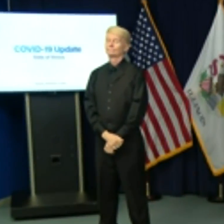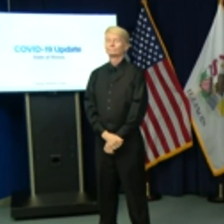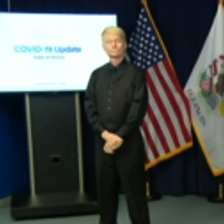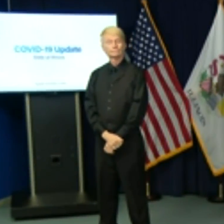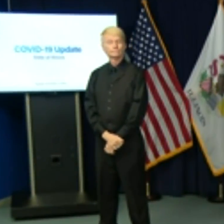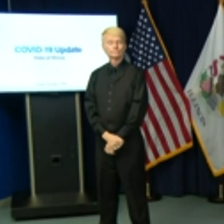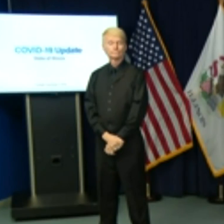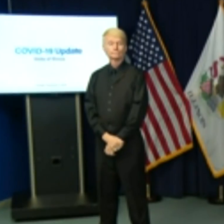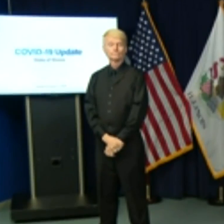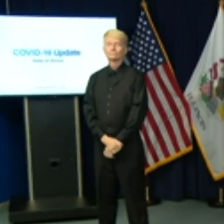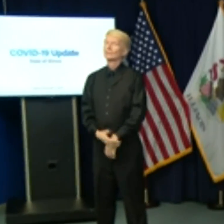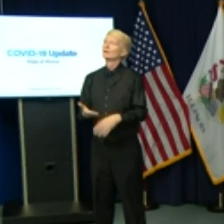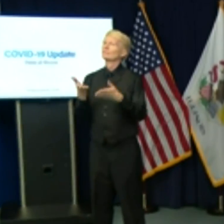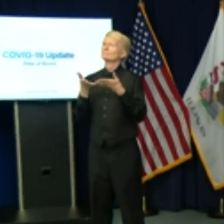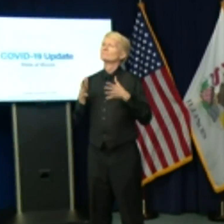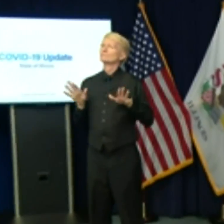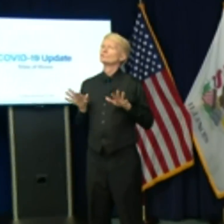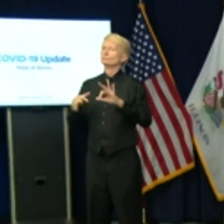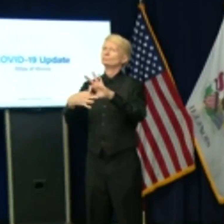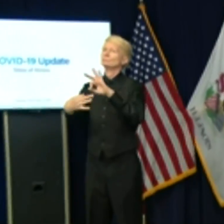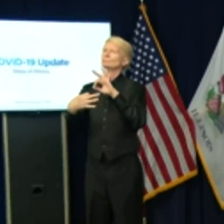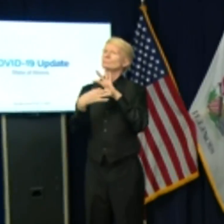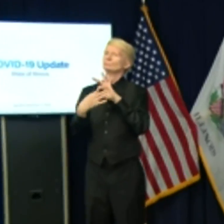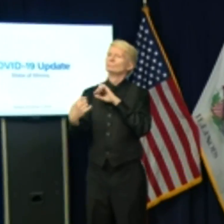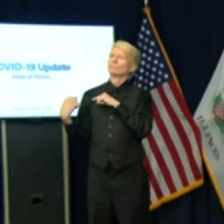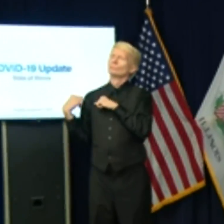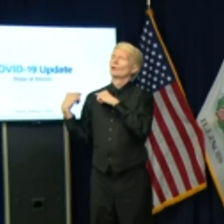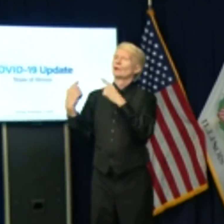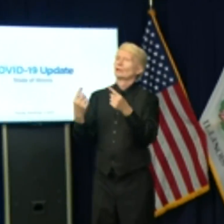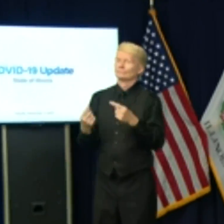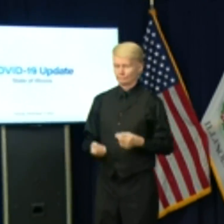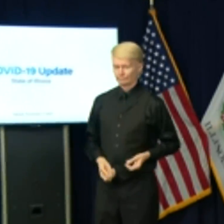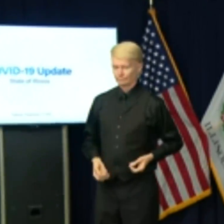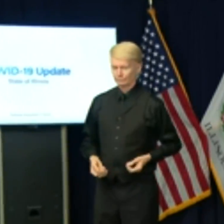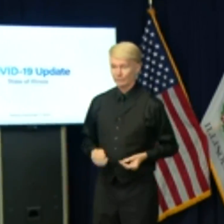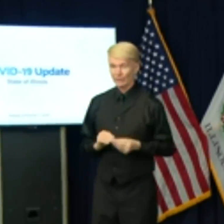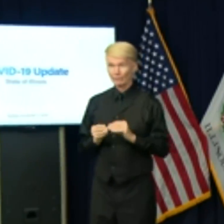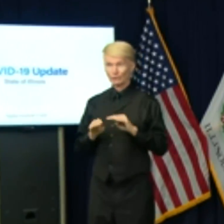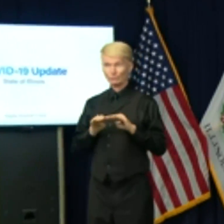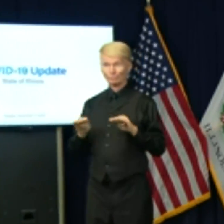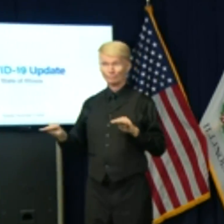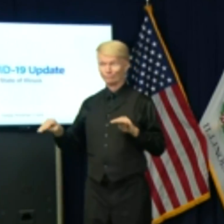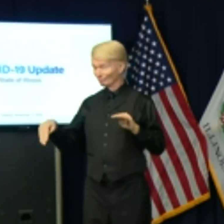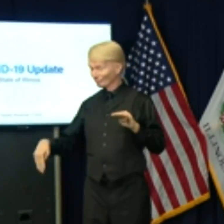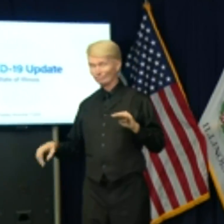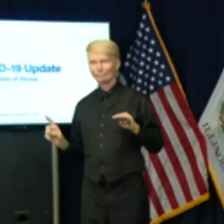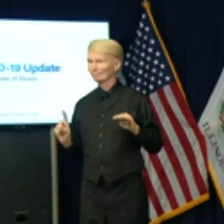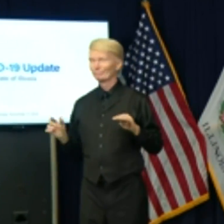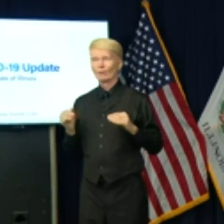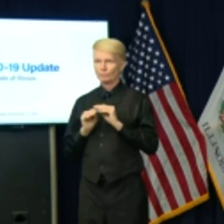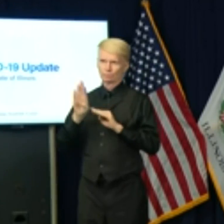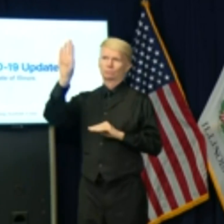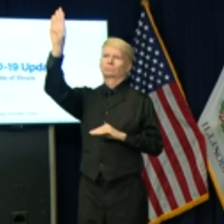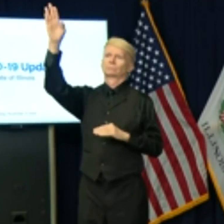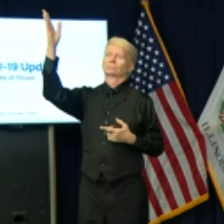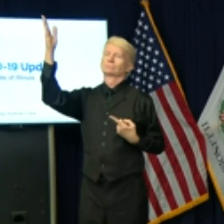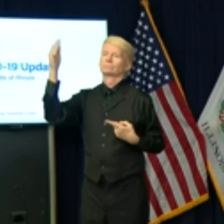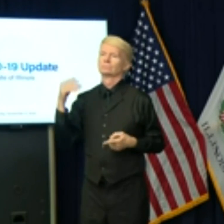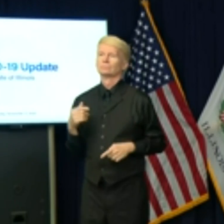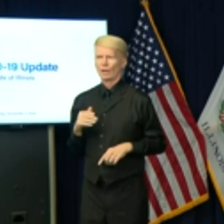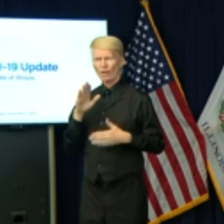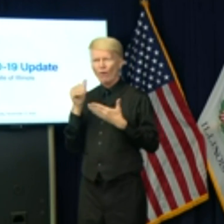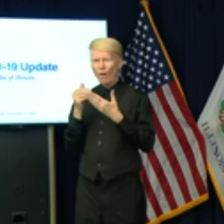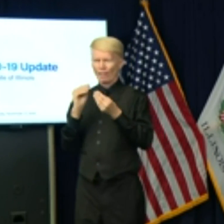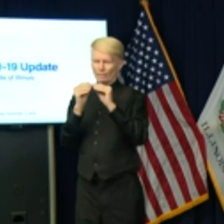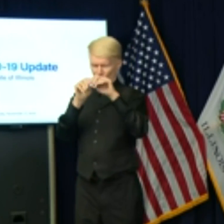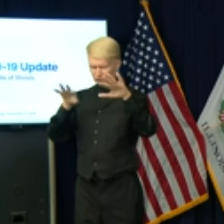As we've stated, all the numbers are going in the wrong direction, right? And we're actually worried that we won't have